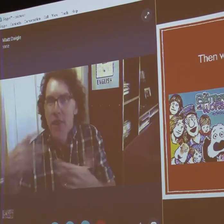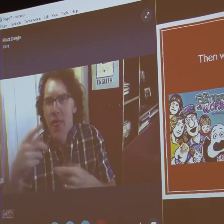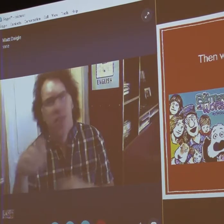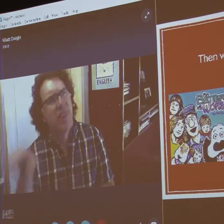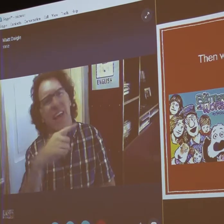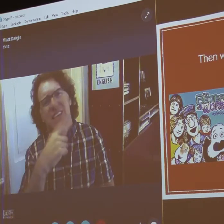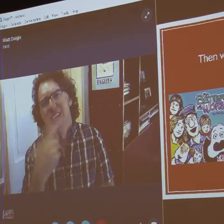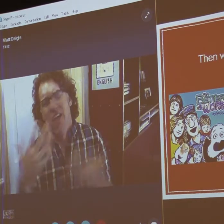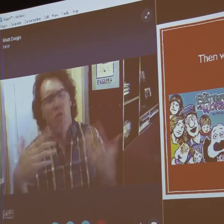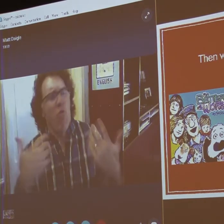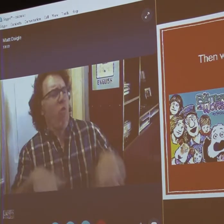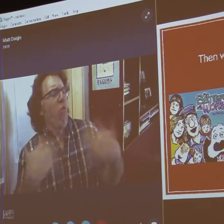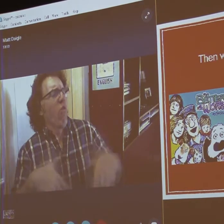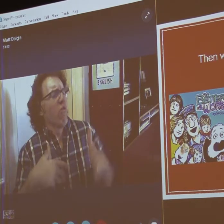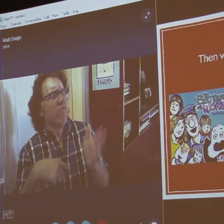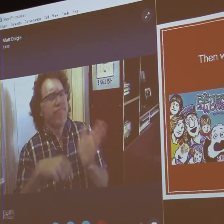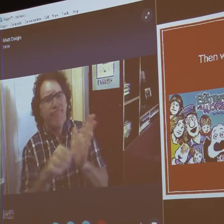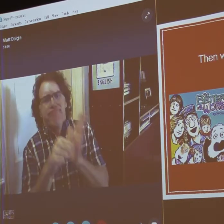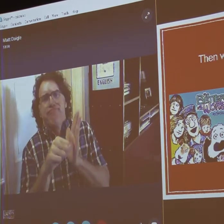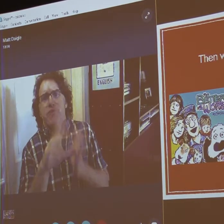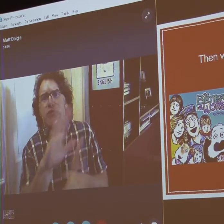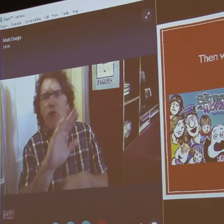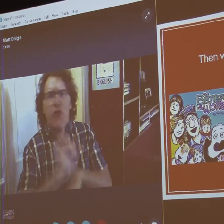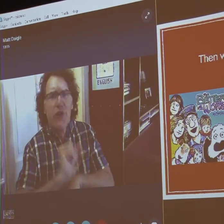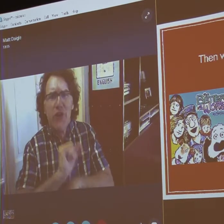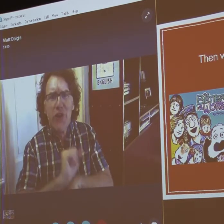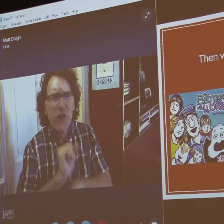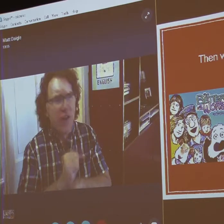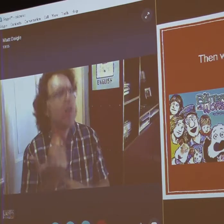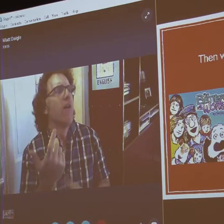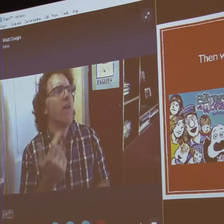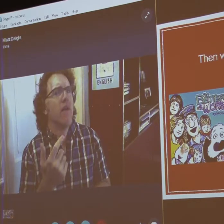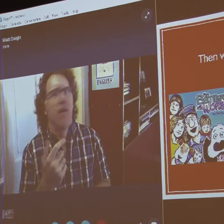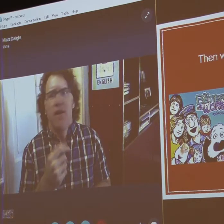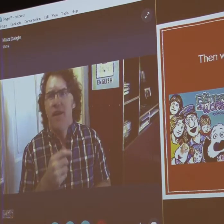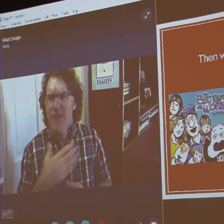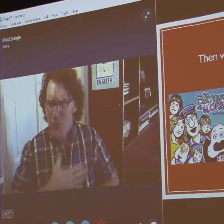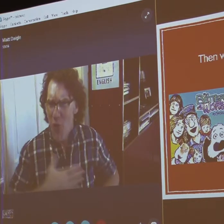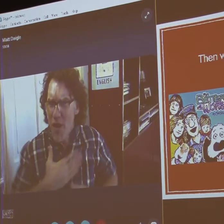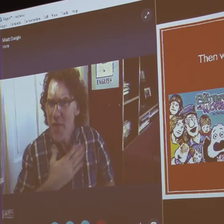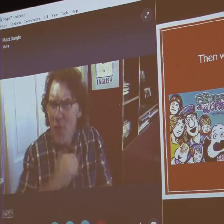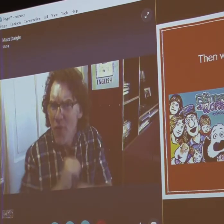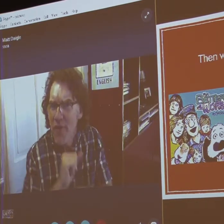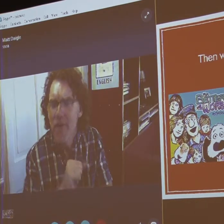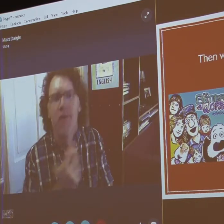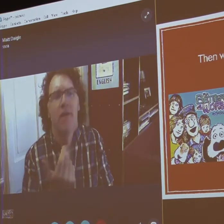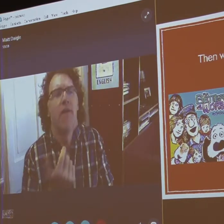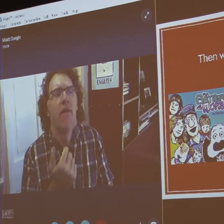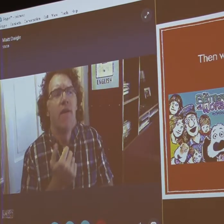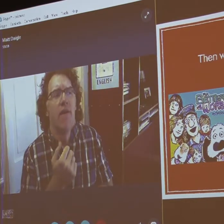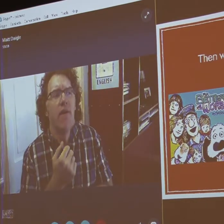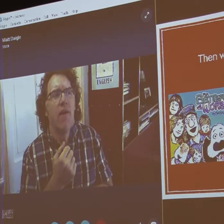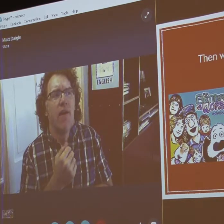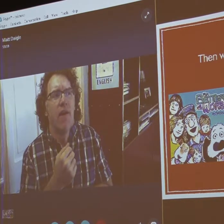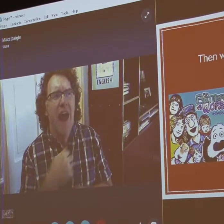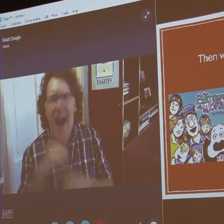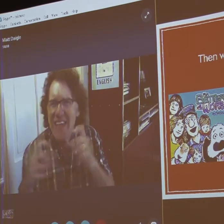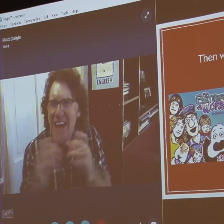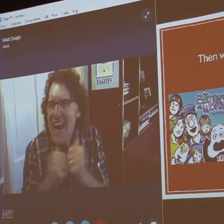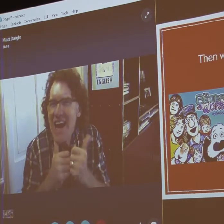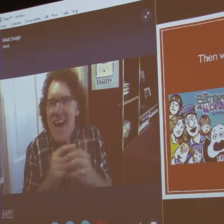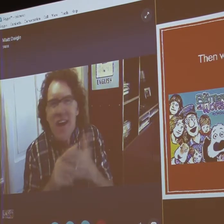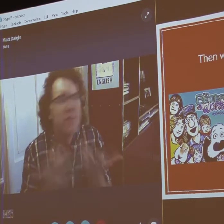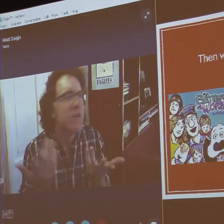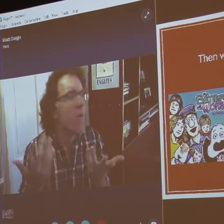showed them my work and they said, wow, you're talented. Your work is wonderful. They really enjoyed my